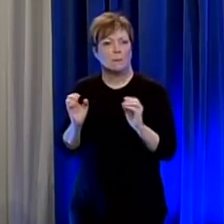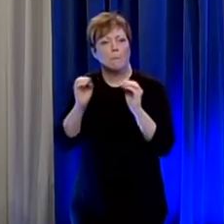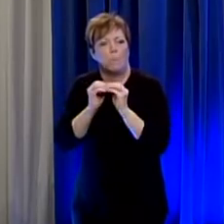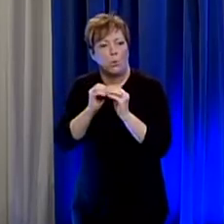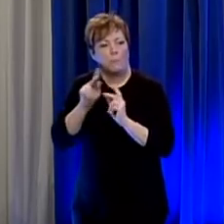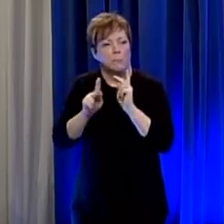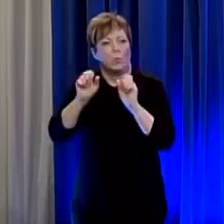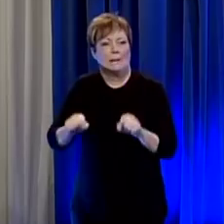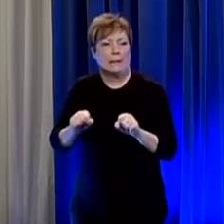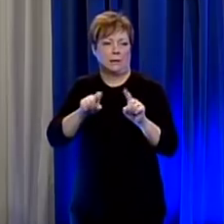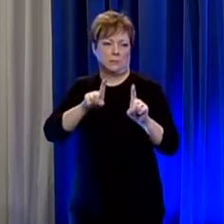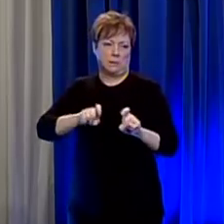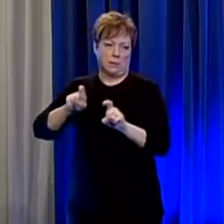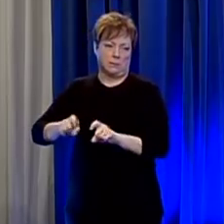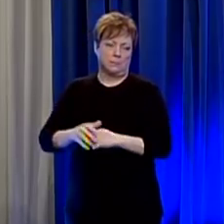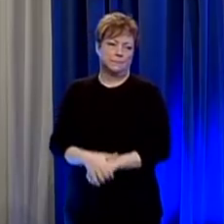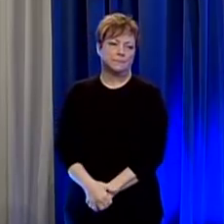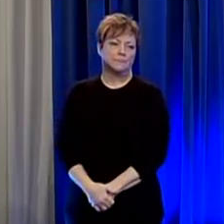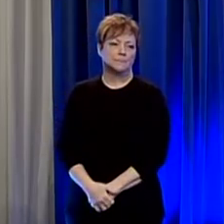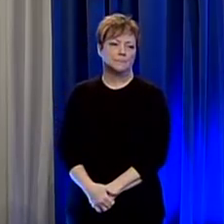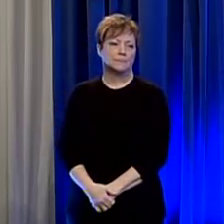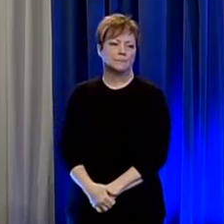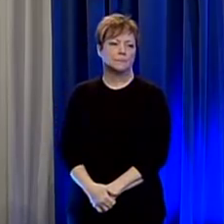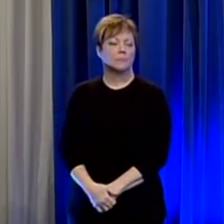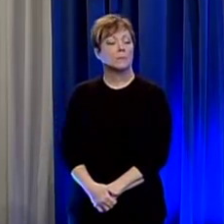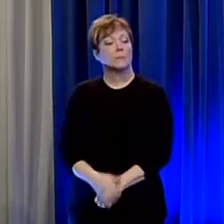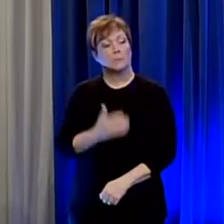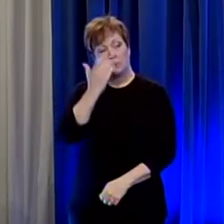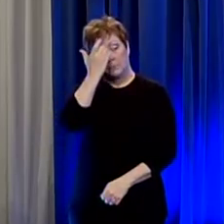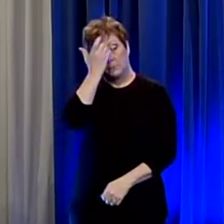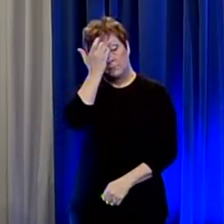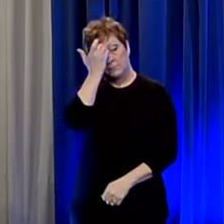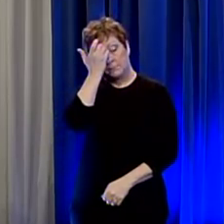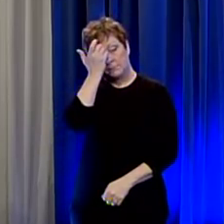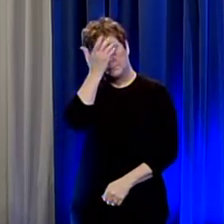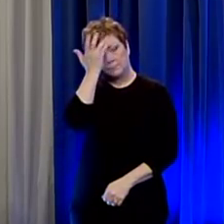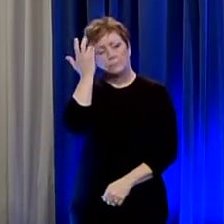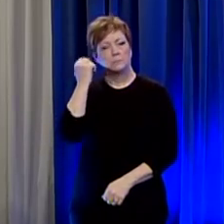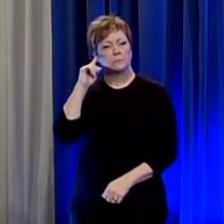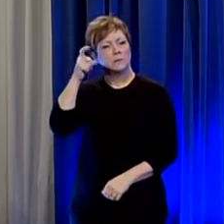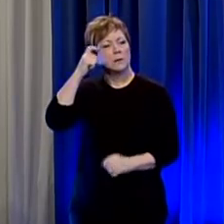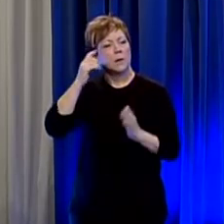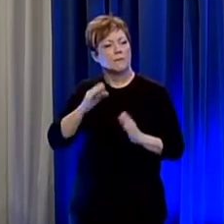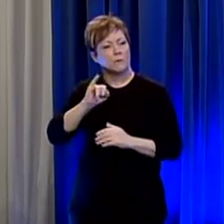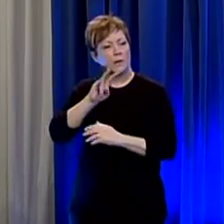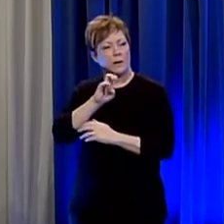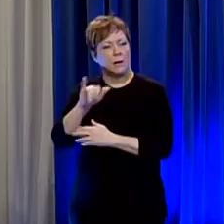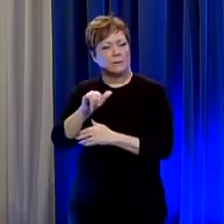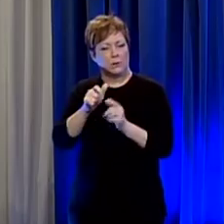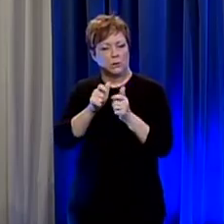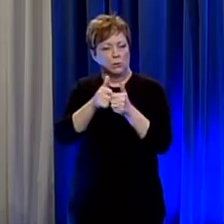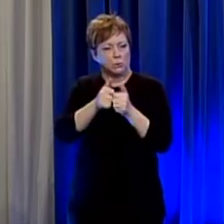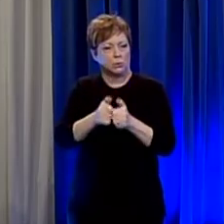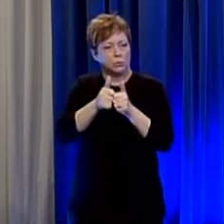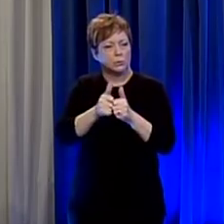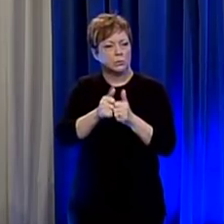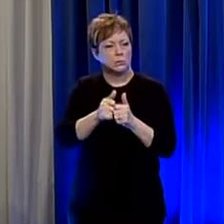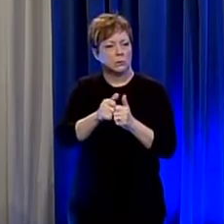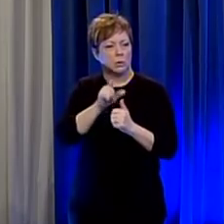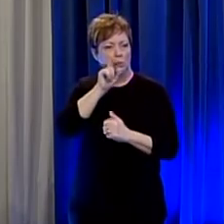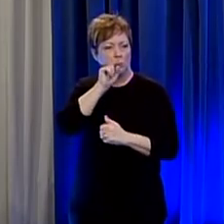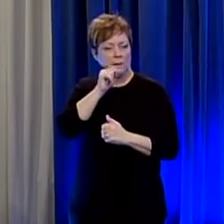and allows more people to be tested can you speak about the governor tweeted out that someone anonymously donated